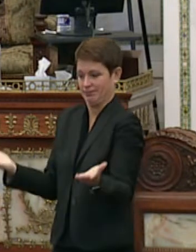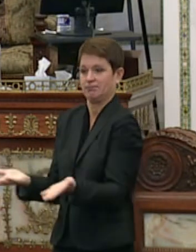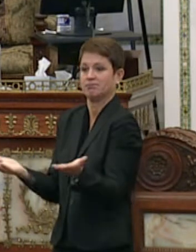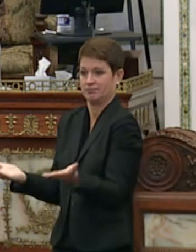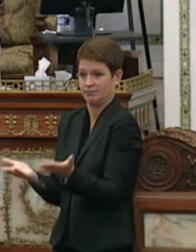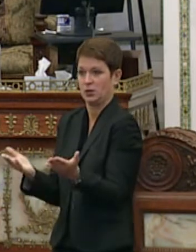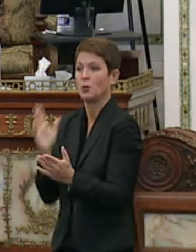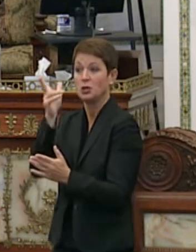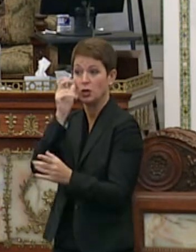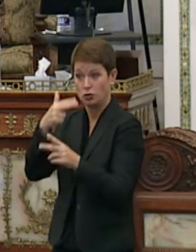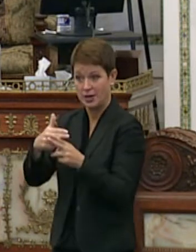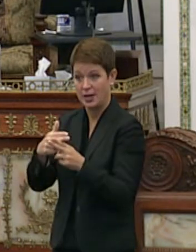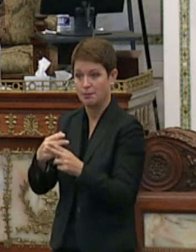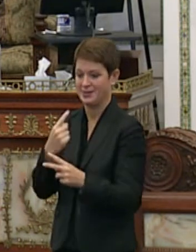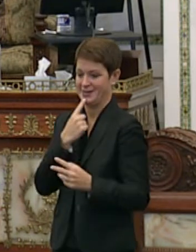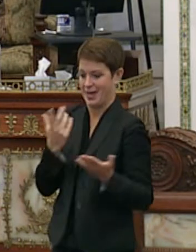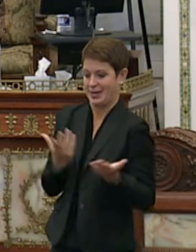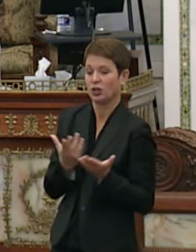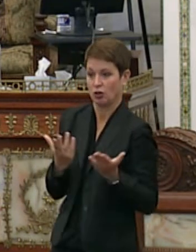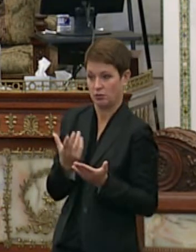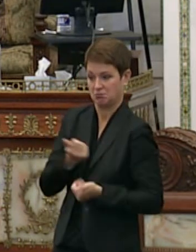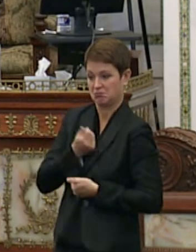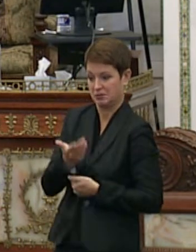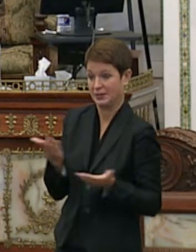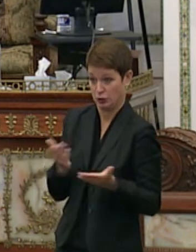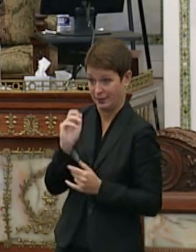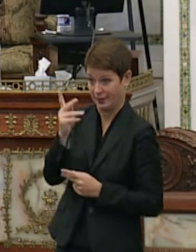when your name is called. I want to thank you very much.